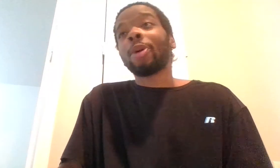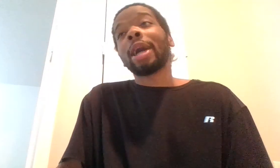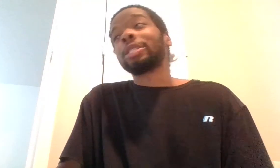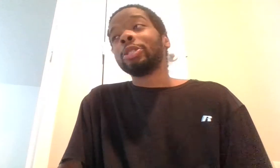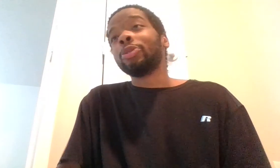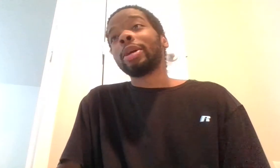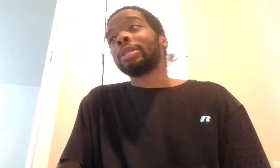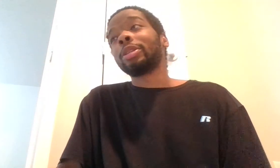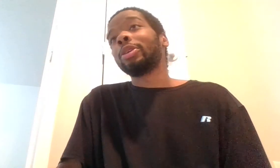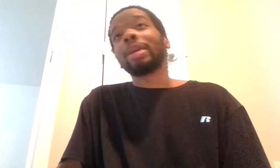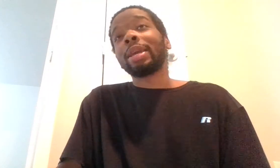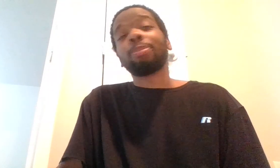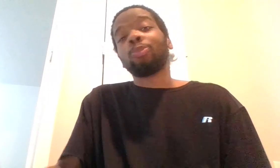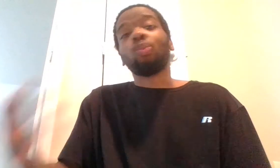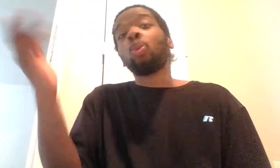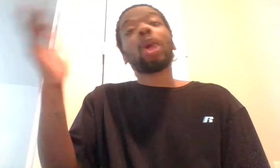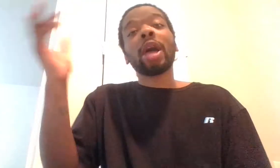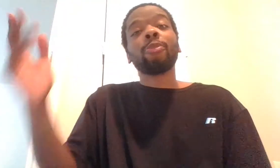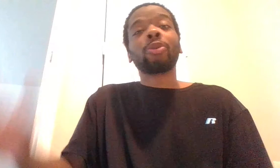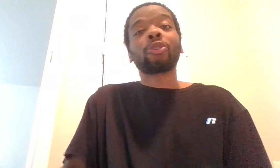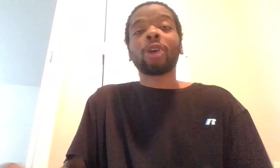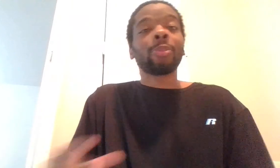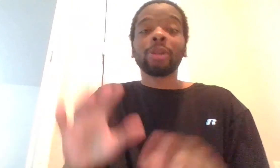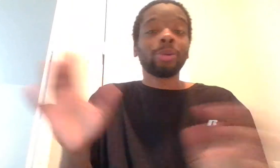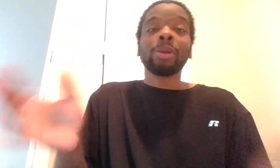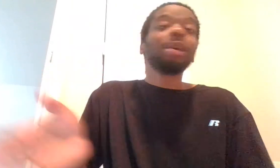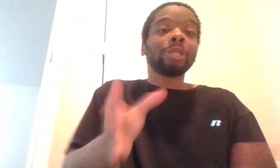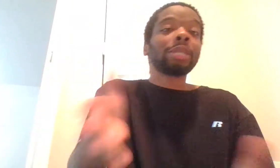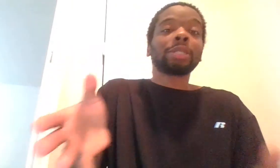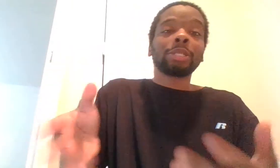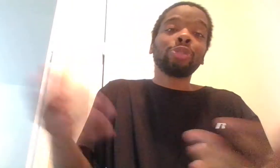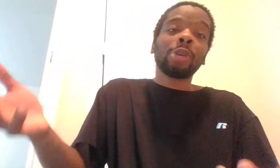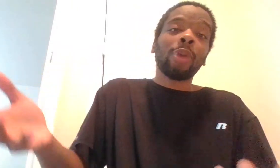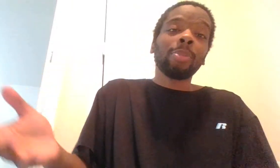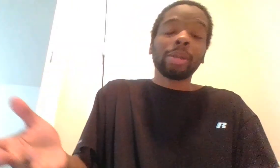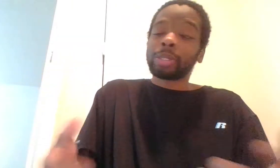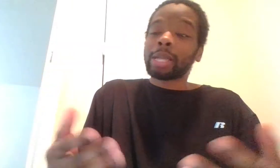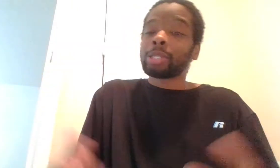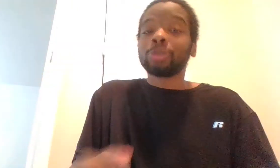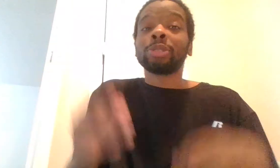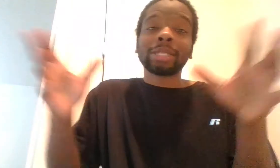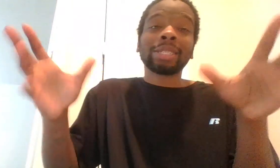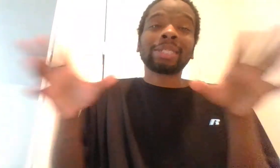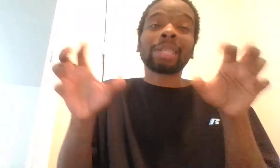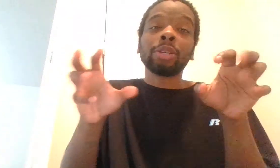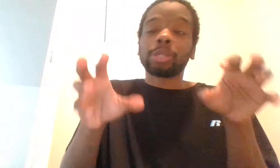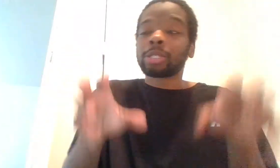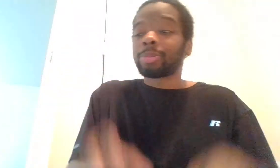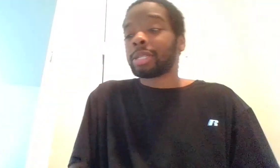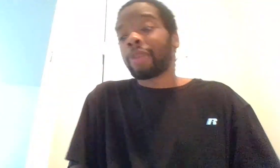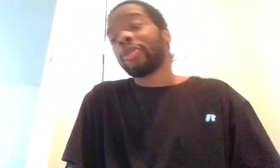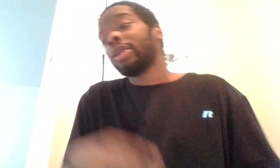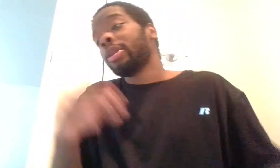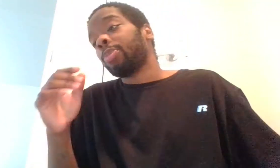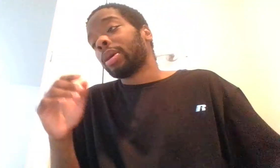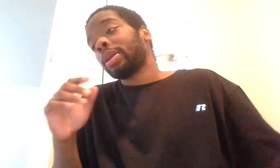don't actually do it until you get whatever bull crap you know. You see what I mean with statues. That's just the legal system itself. But